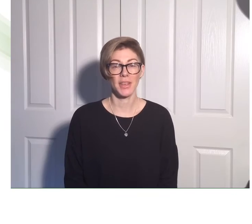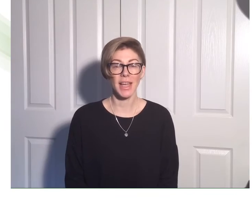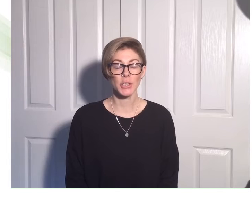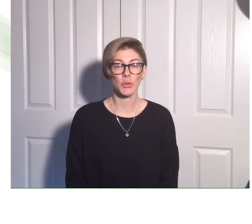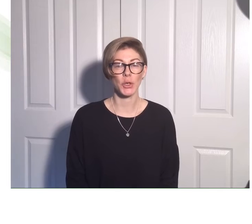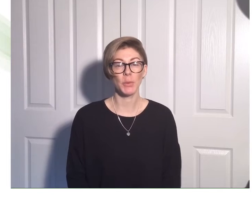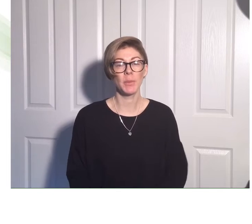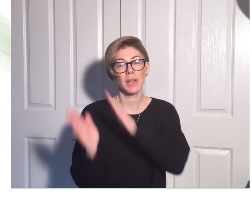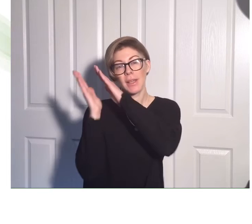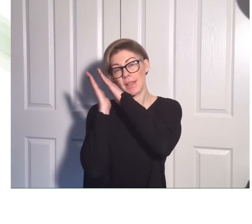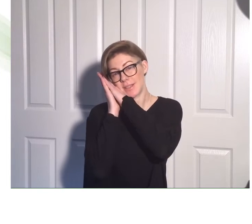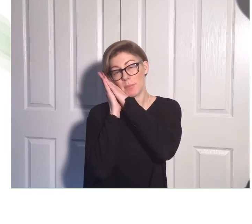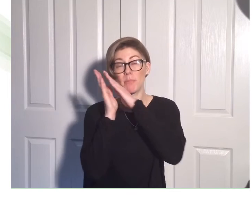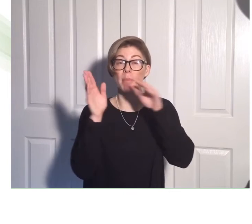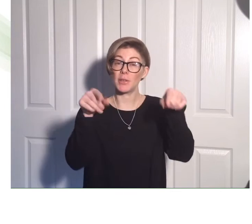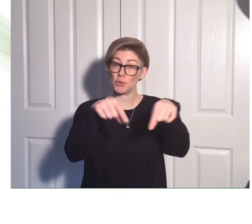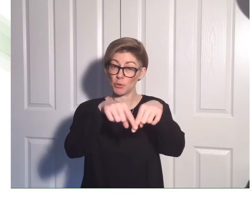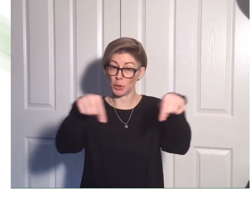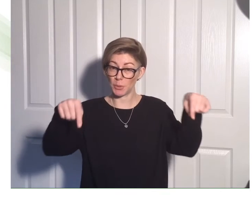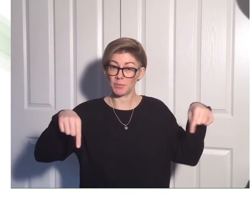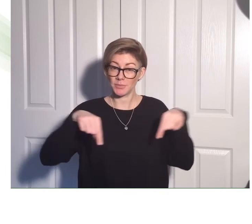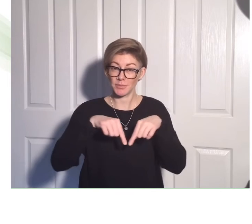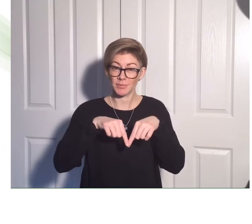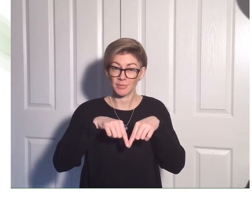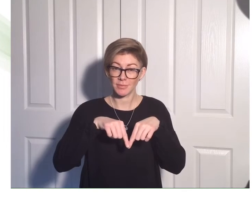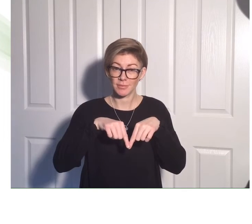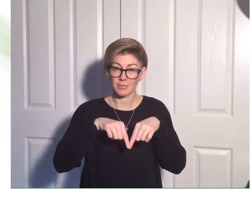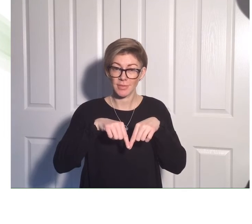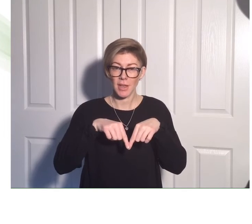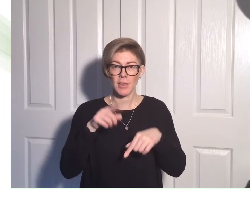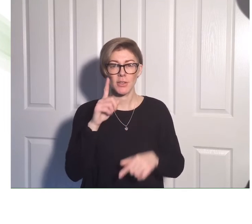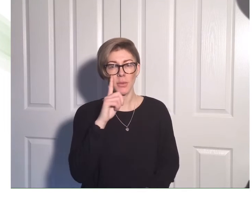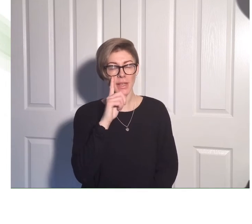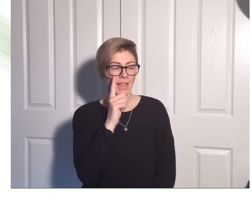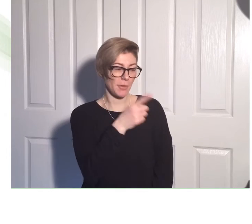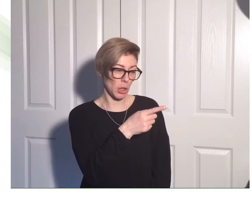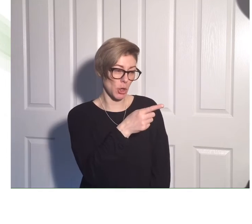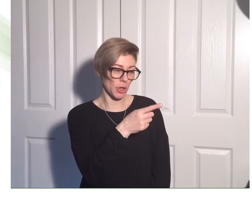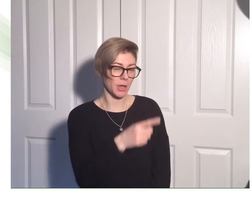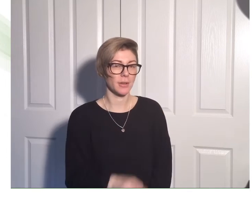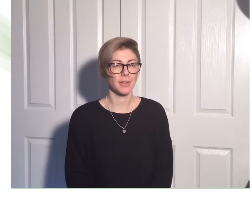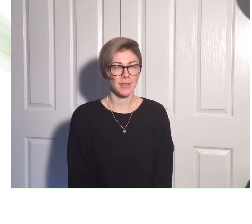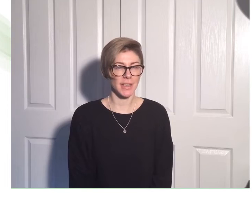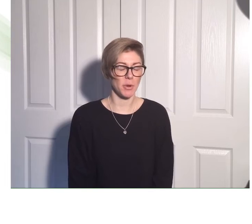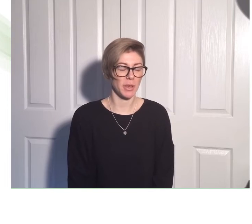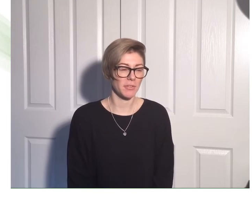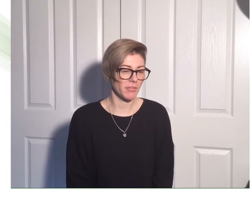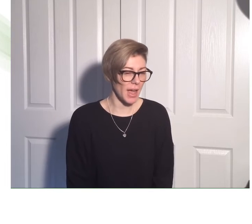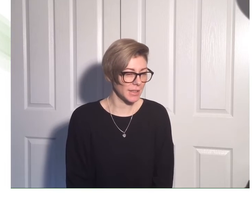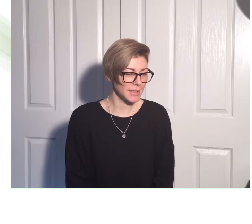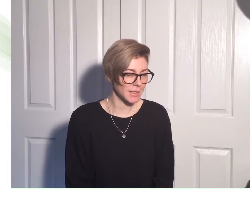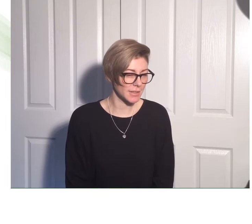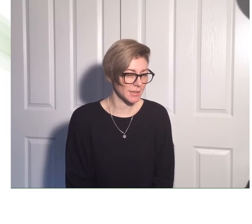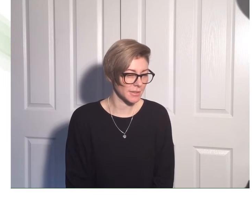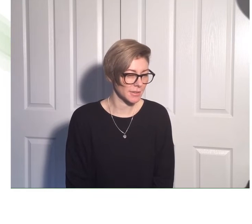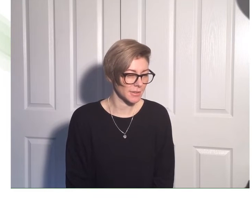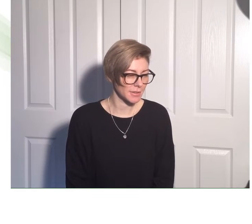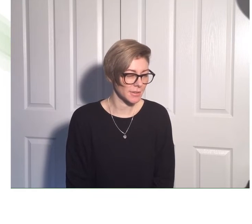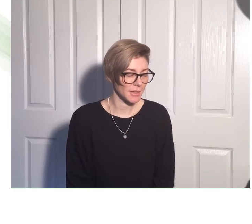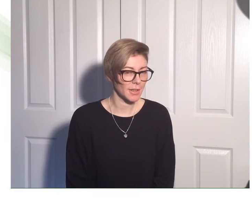The next room is the bedroom. So let's have a look. See what we can find.